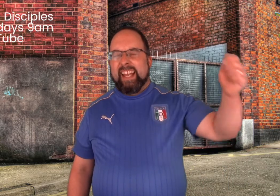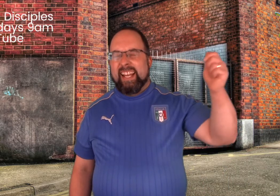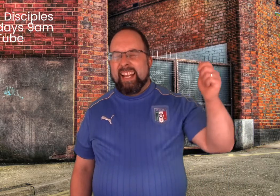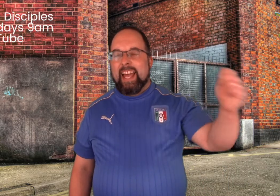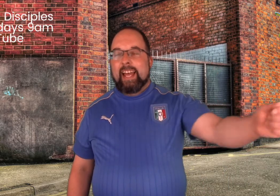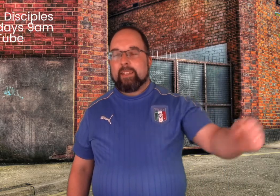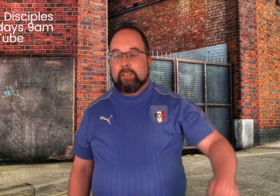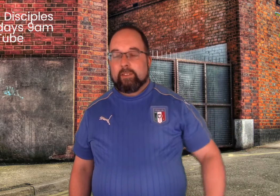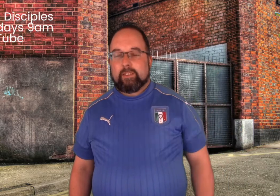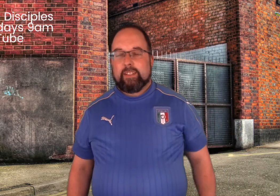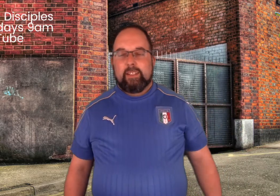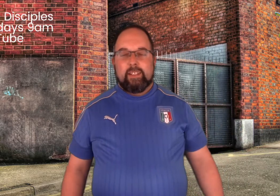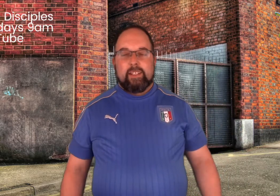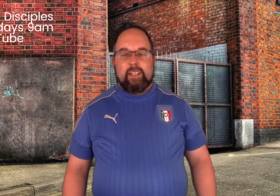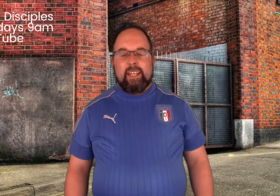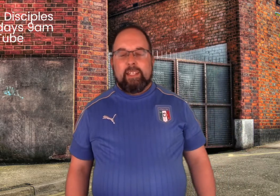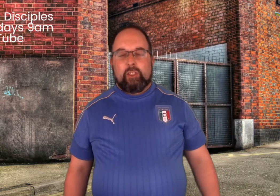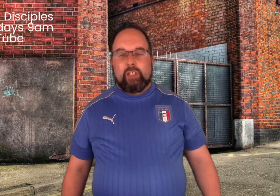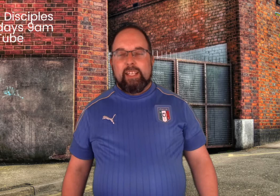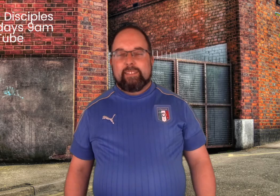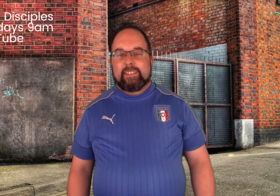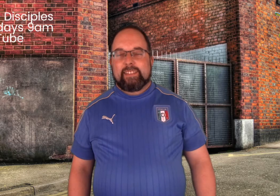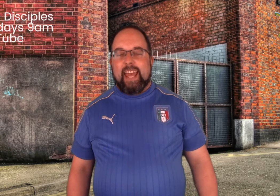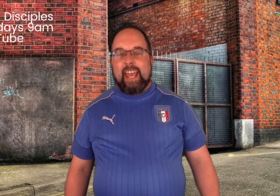gladness. In Jesus' name.